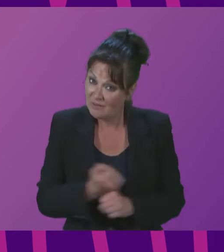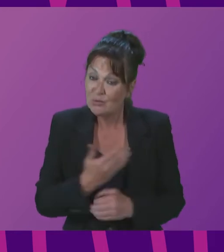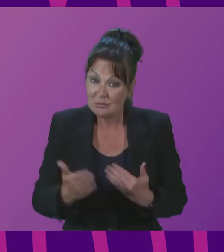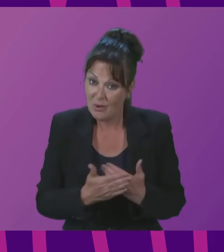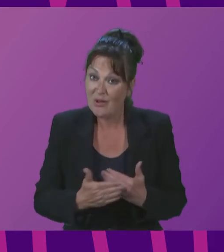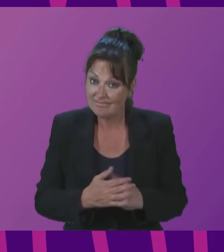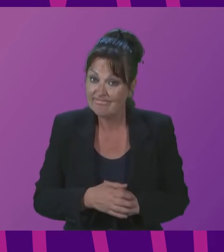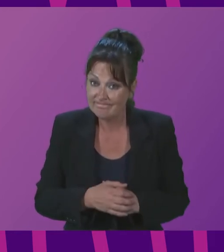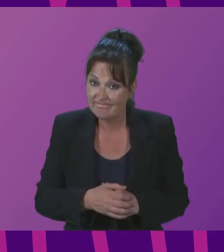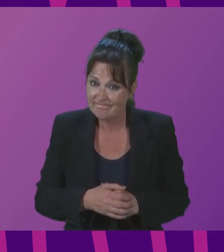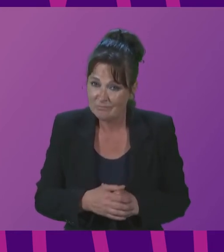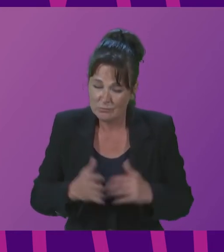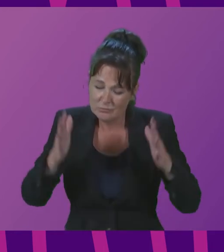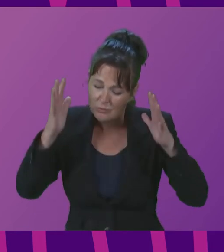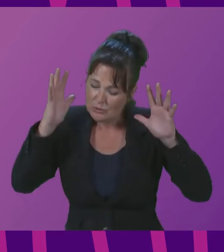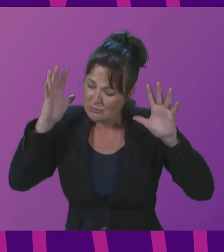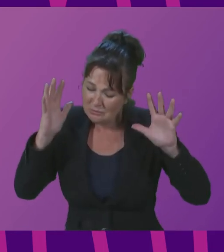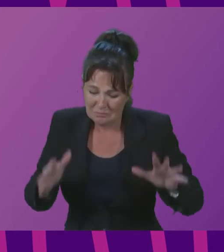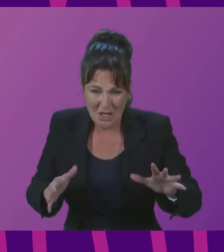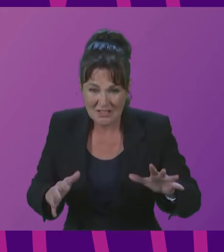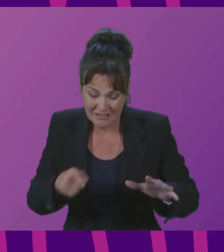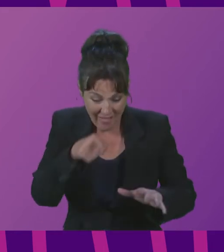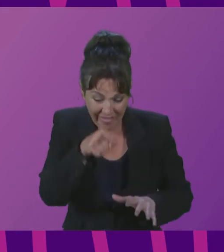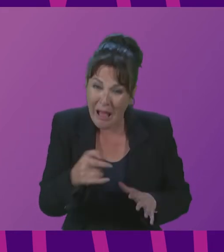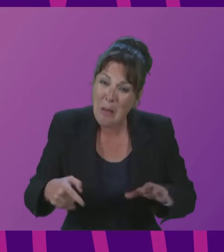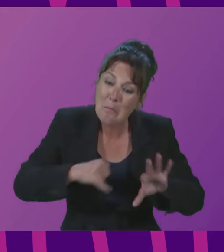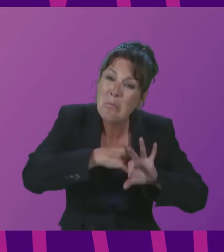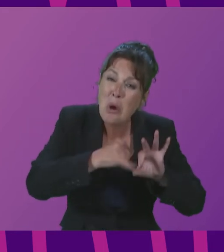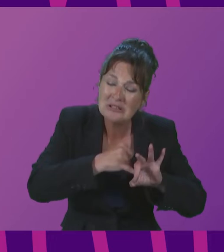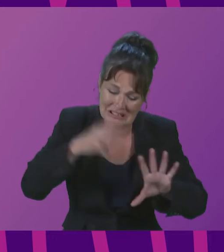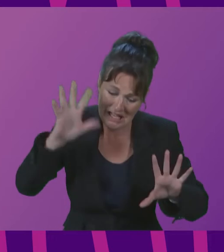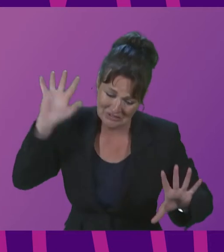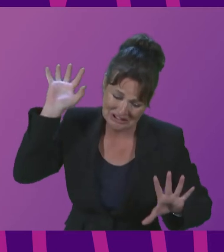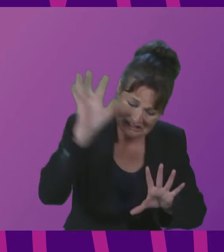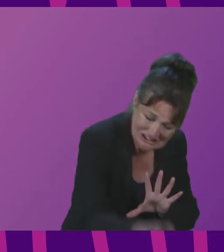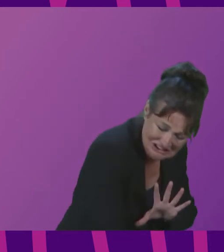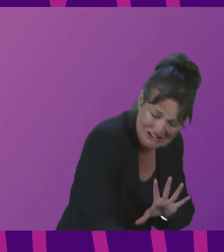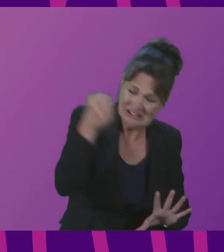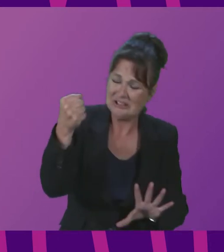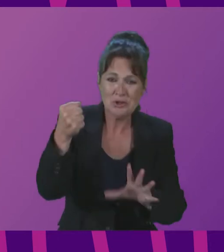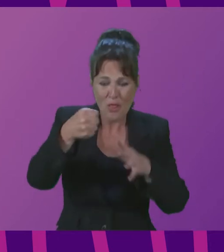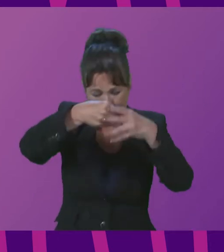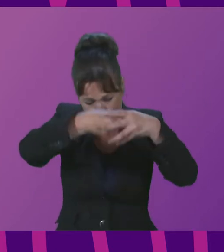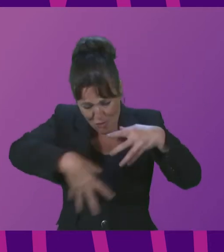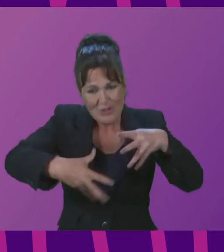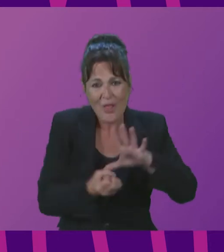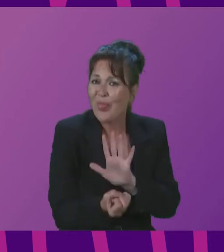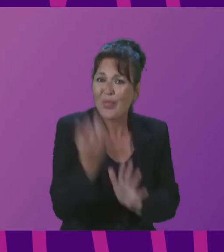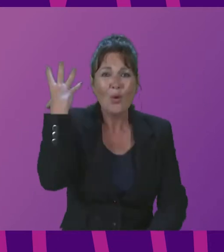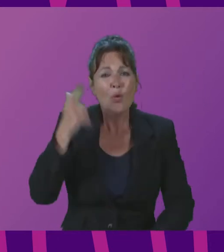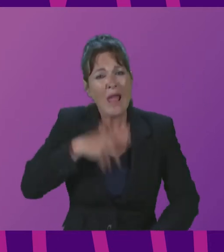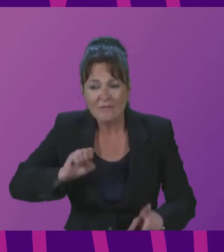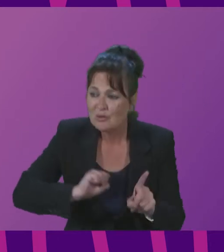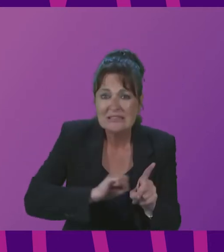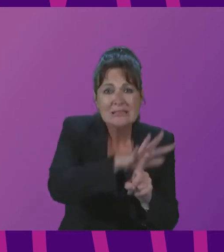we must grab it out at its root we must inspire we must show example we must see how hope